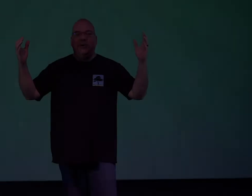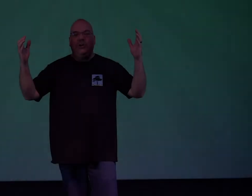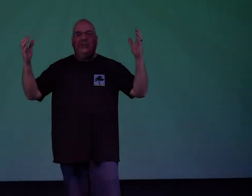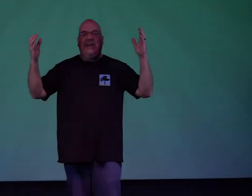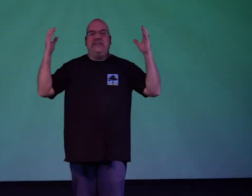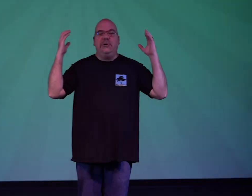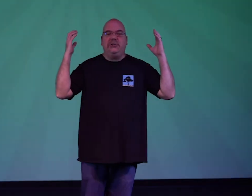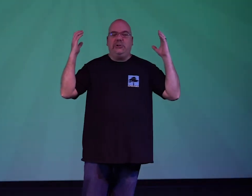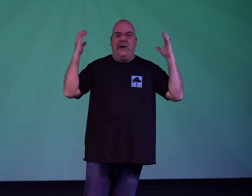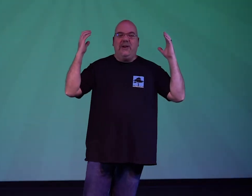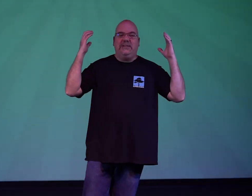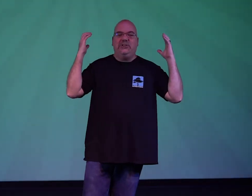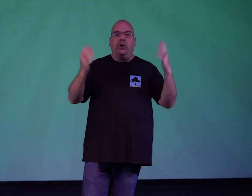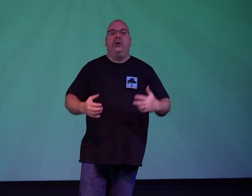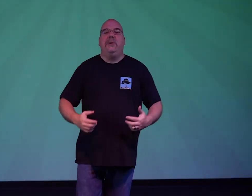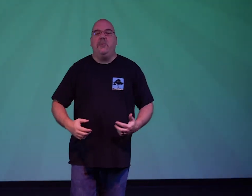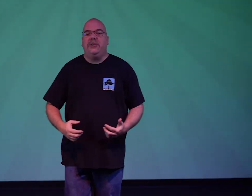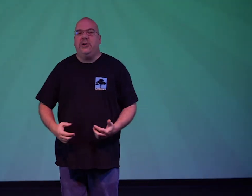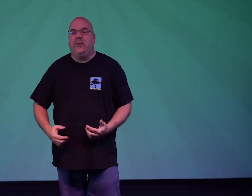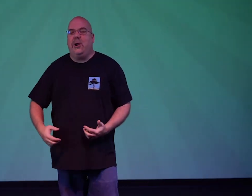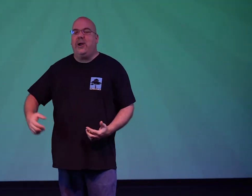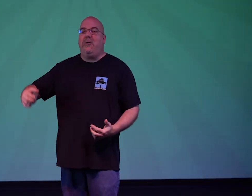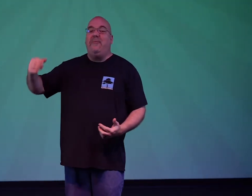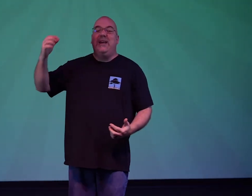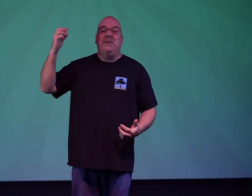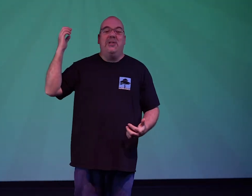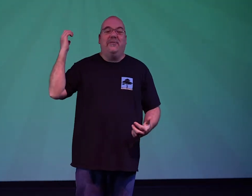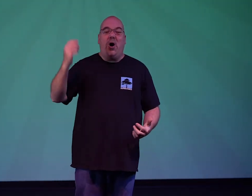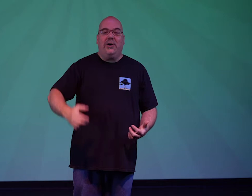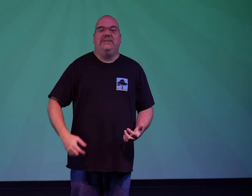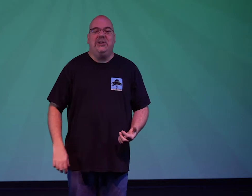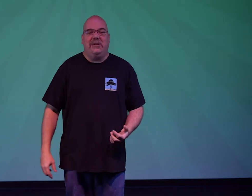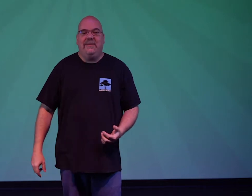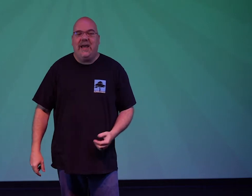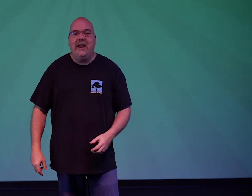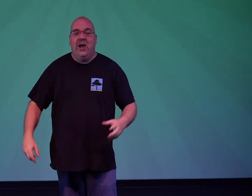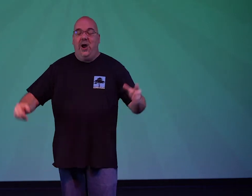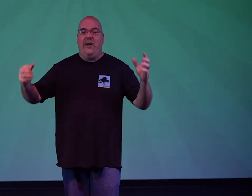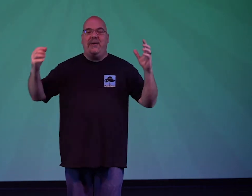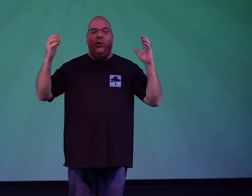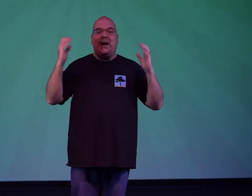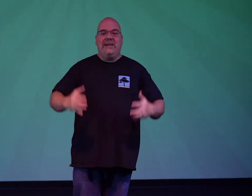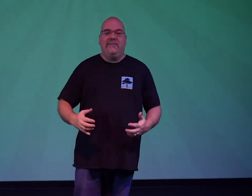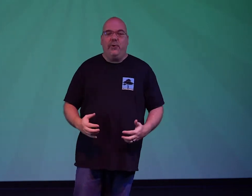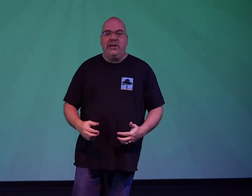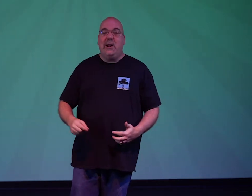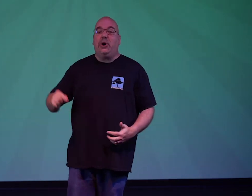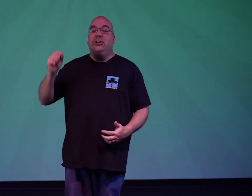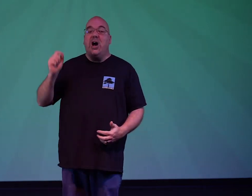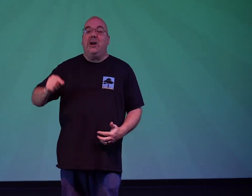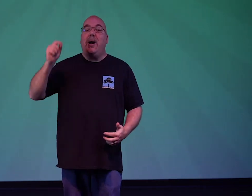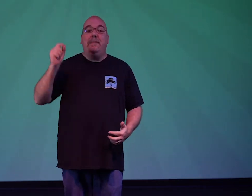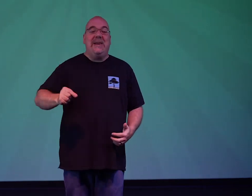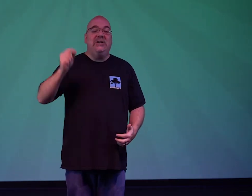hello tree church kids and tree church parents it's so good to be with you here we are already in the month of August can you believe that all right we have a great lesson for you